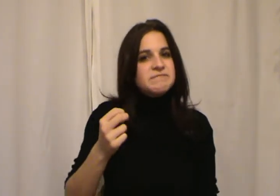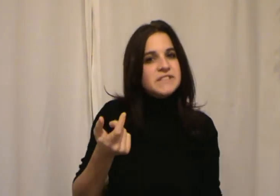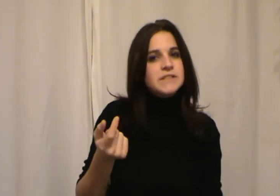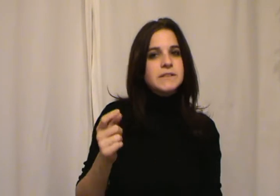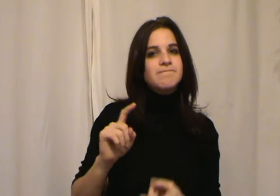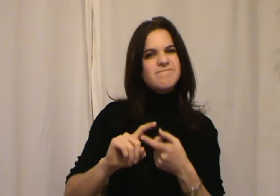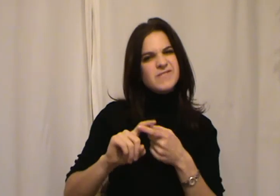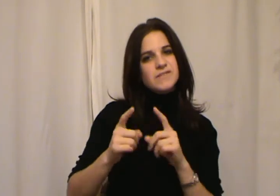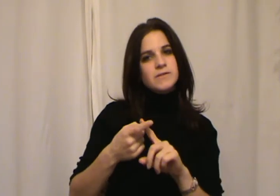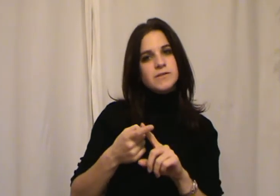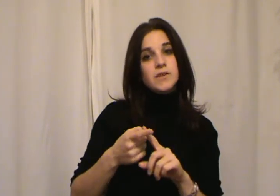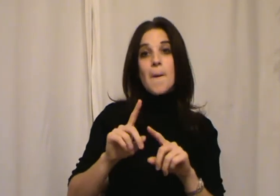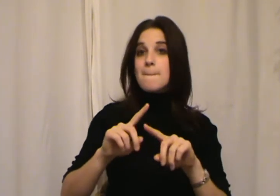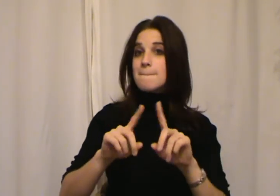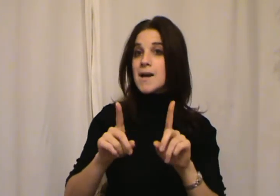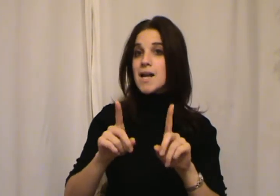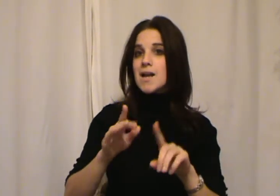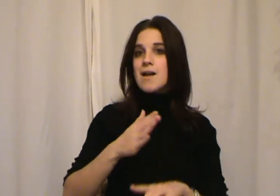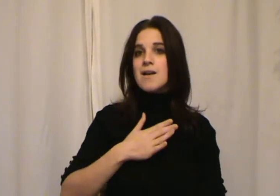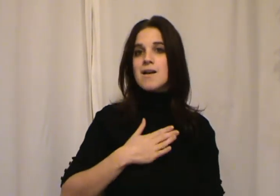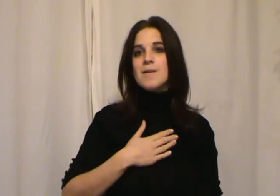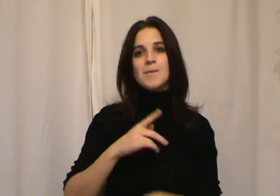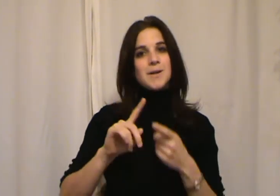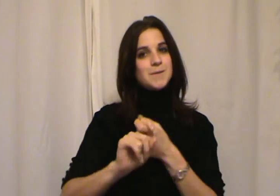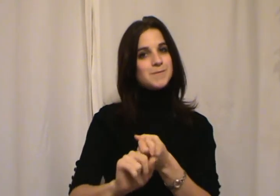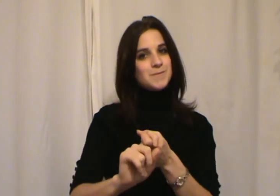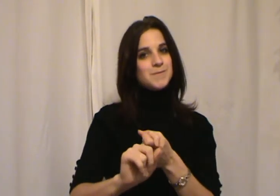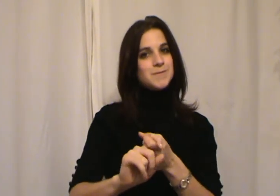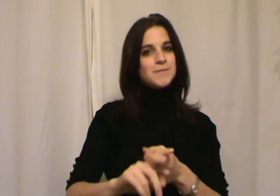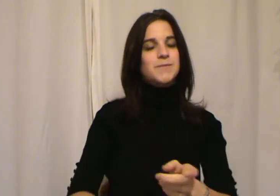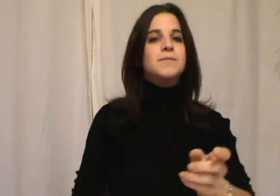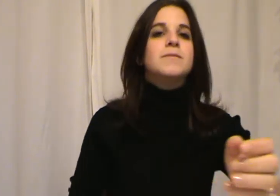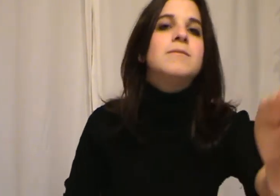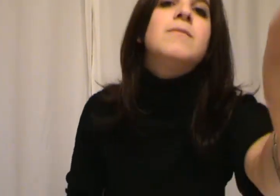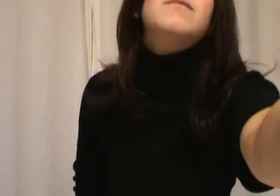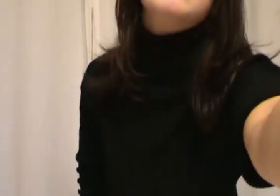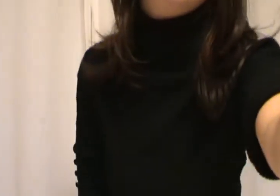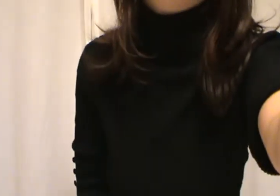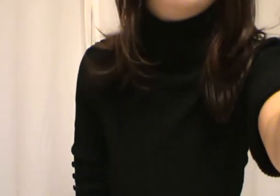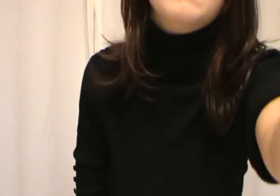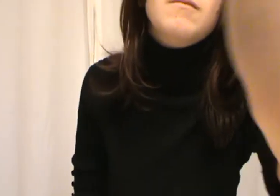of an overturning vehicle that's on Southbound 1st Avenue at Joliet Road. Other than that, we're in three games.